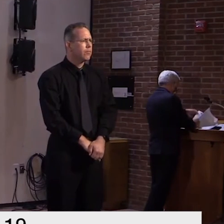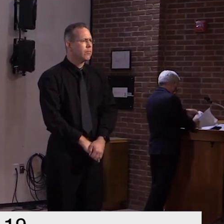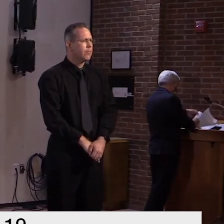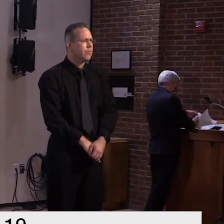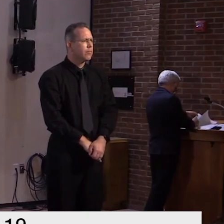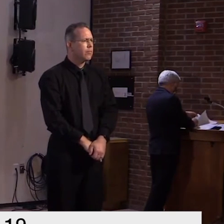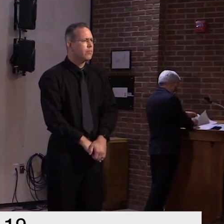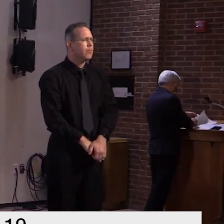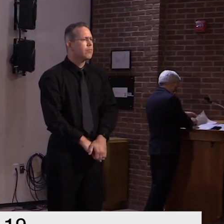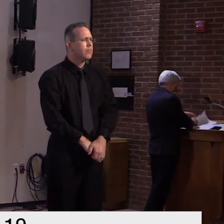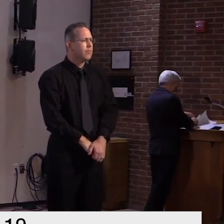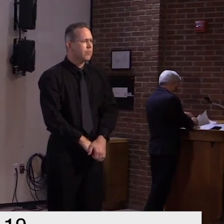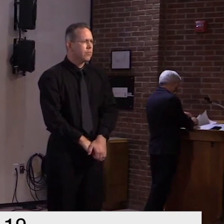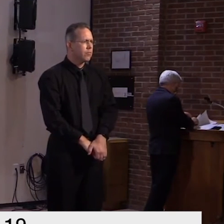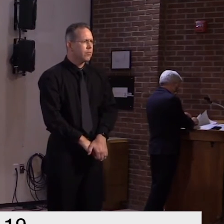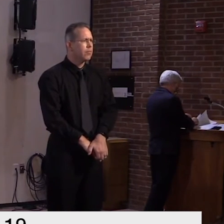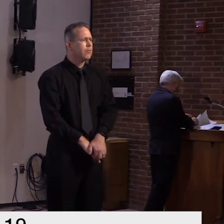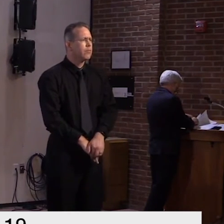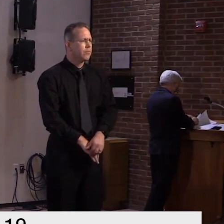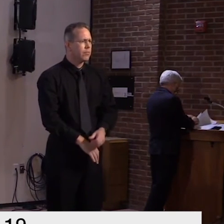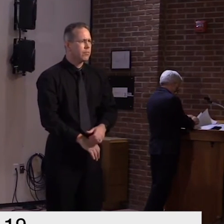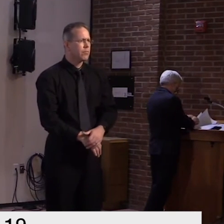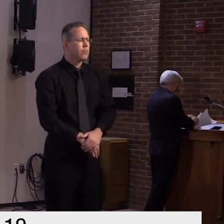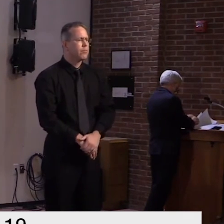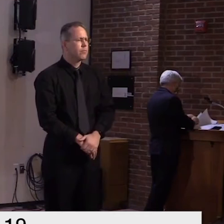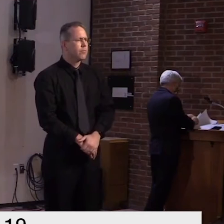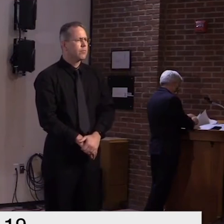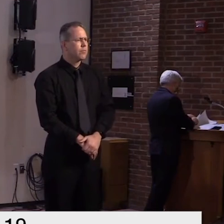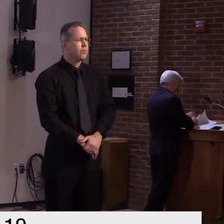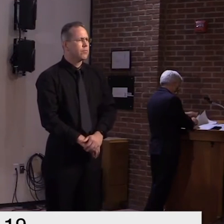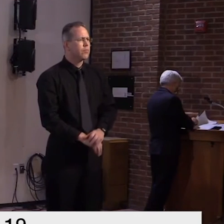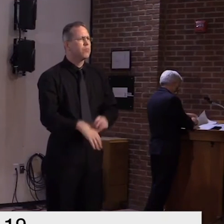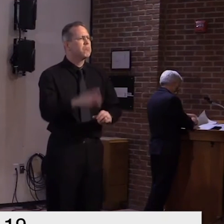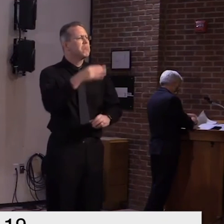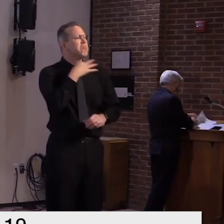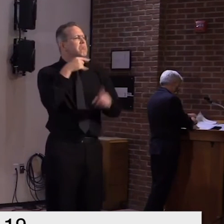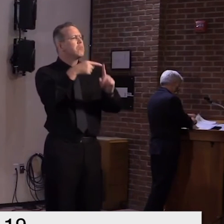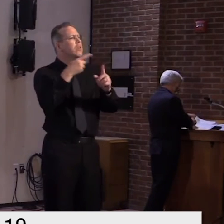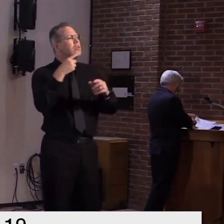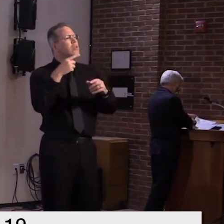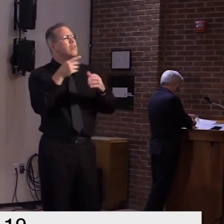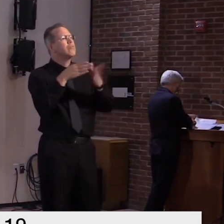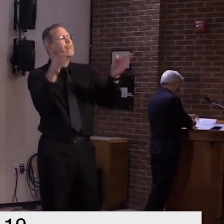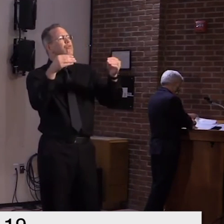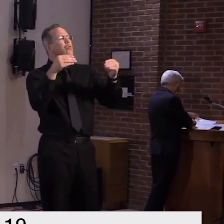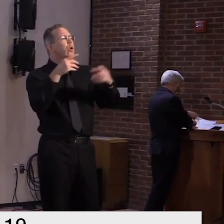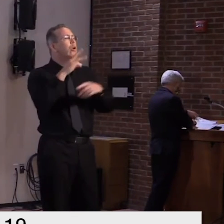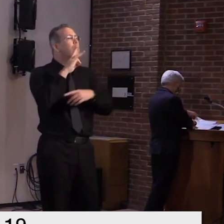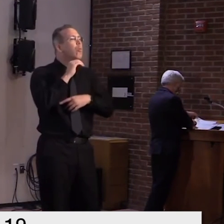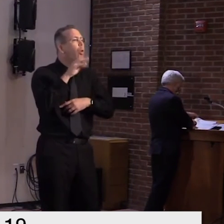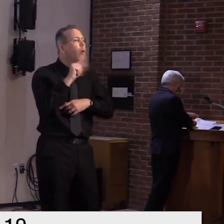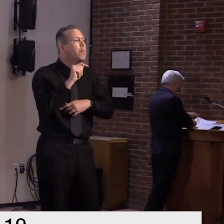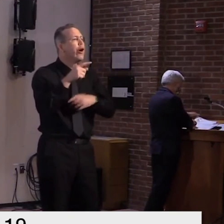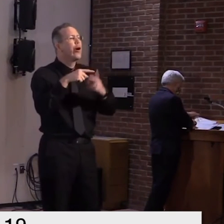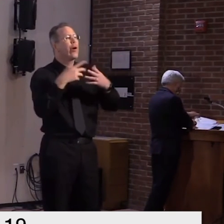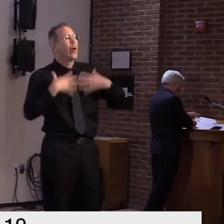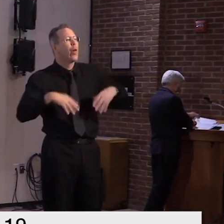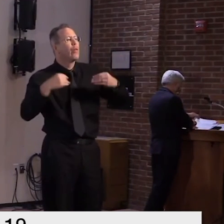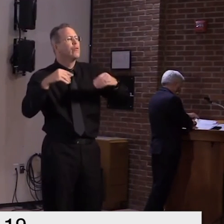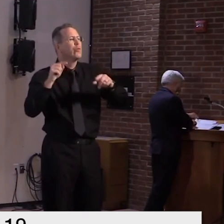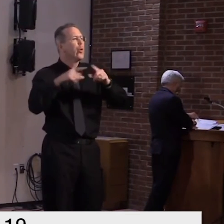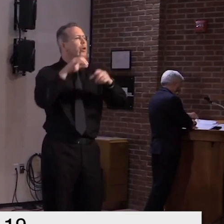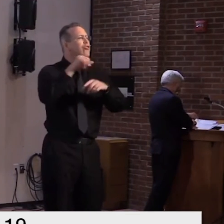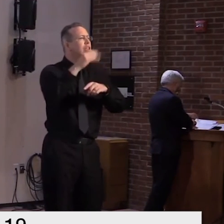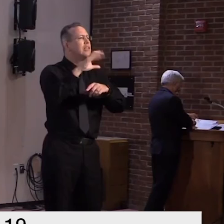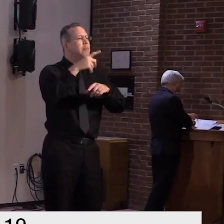whether the state would mandate masks for example in stores yeah i think and what i had said was before we take